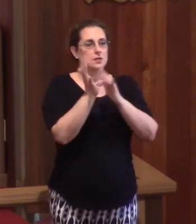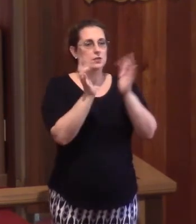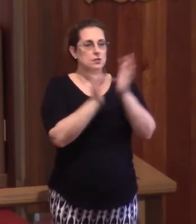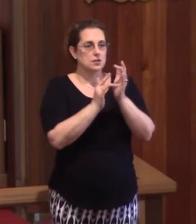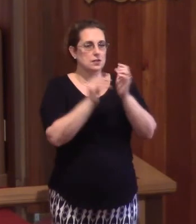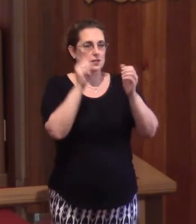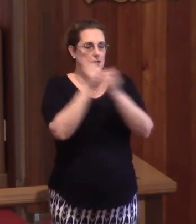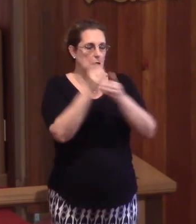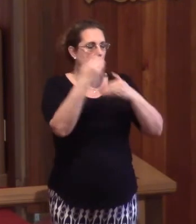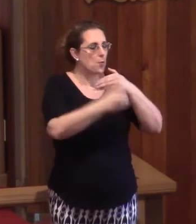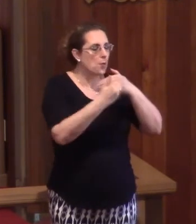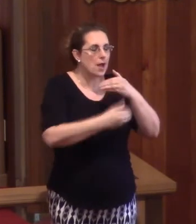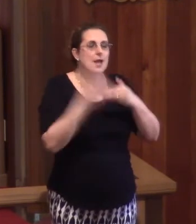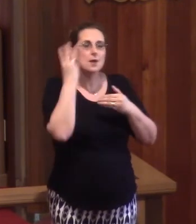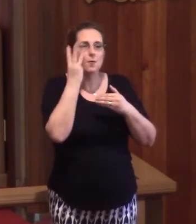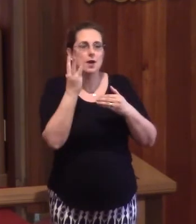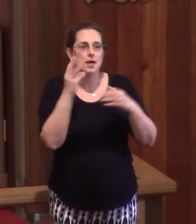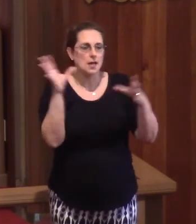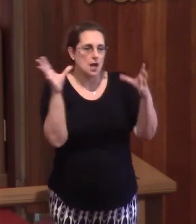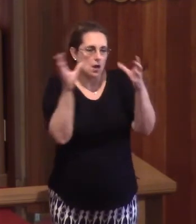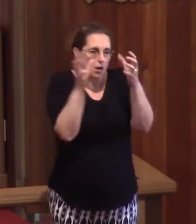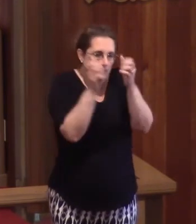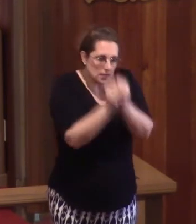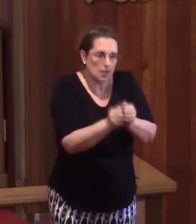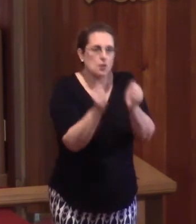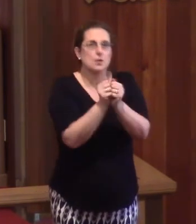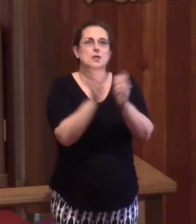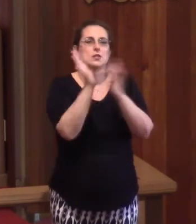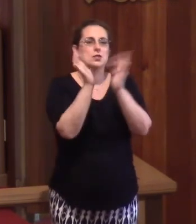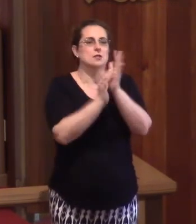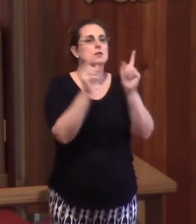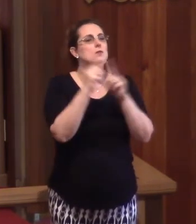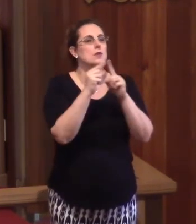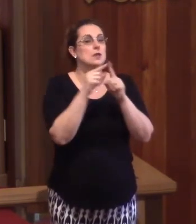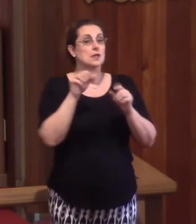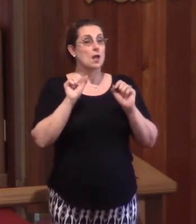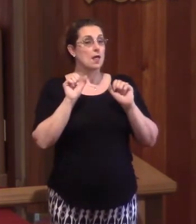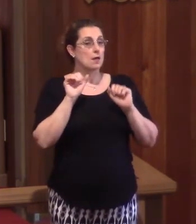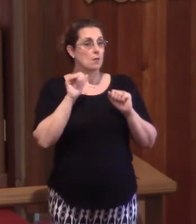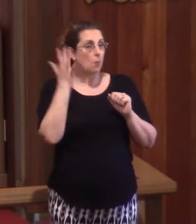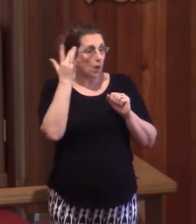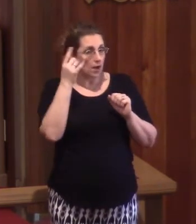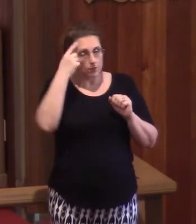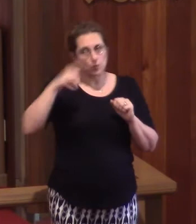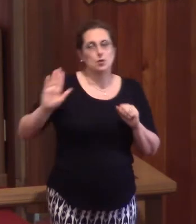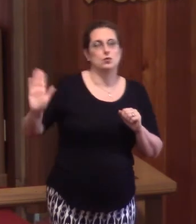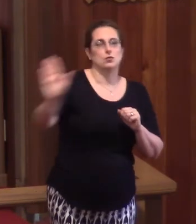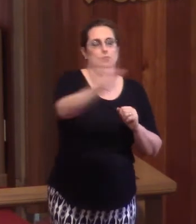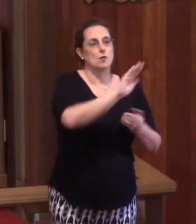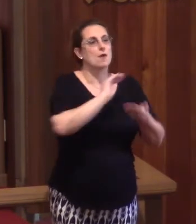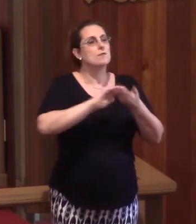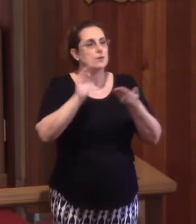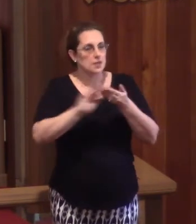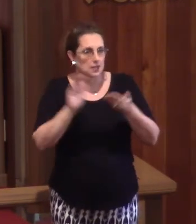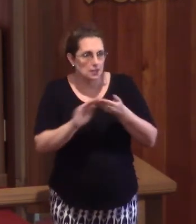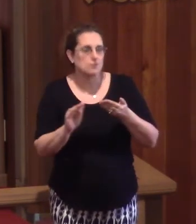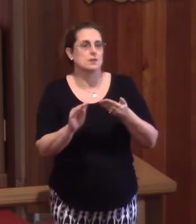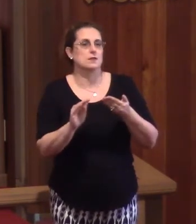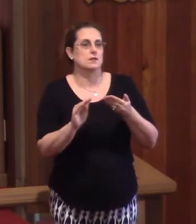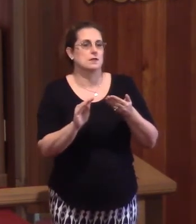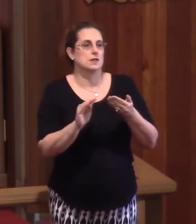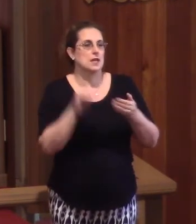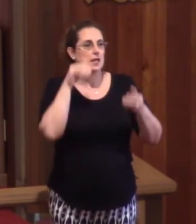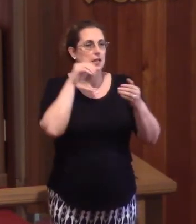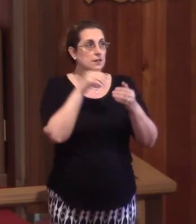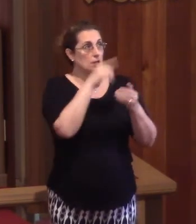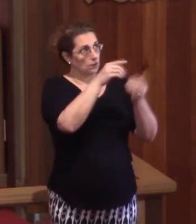combined with Jesus' word, that you may be forgiven and trust in the grace of your Father, in the mercy of